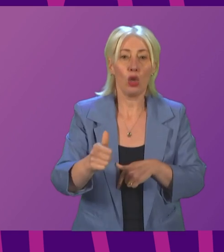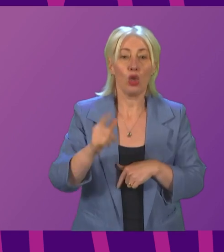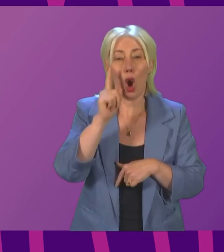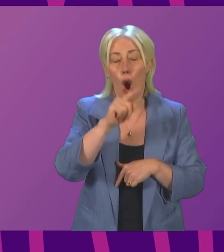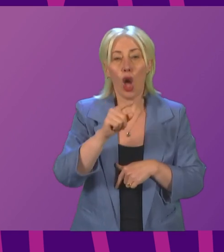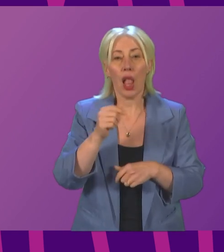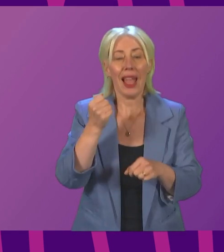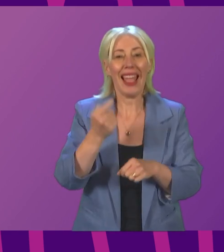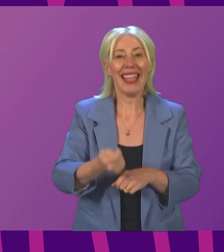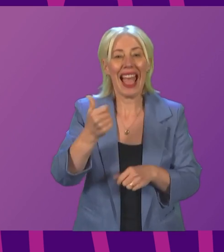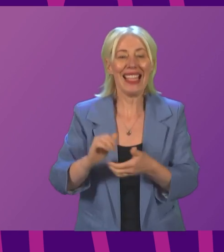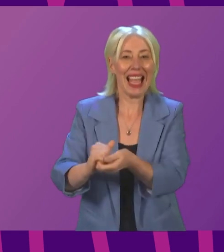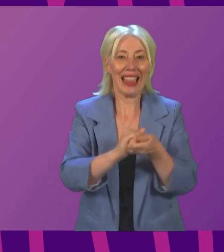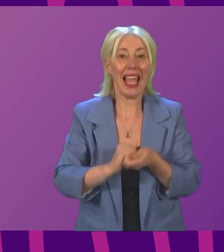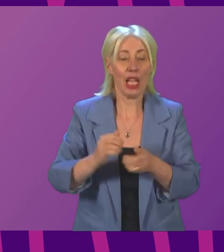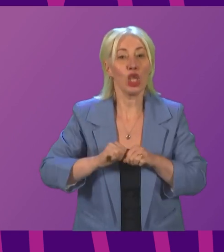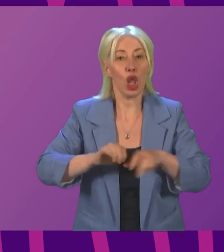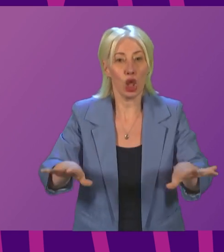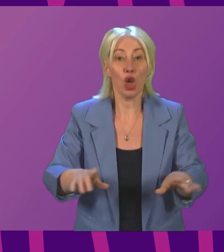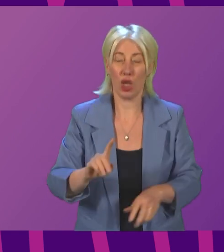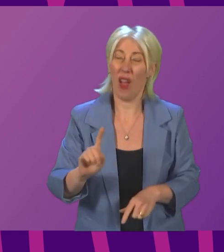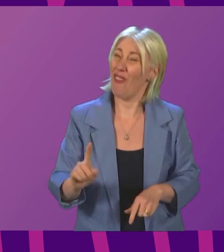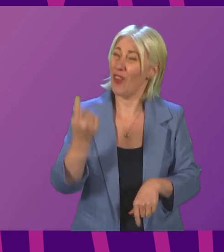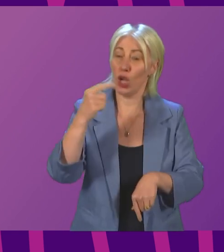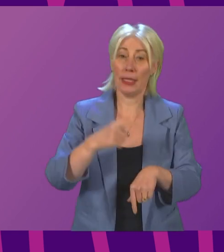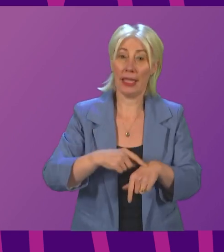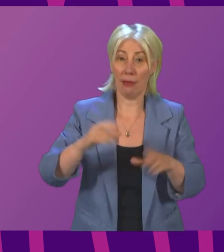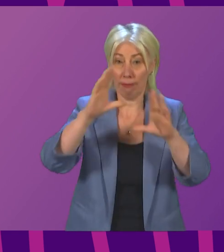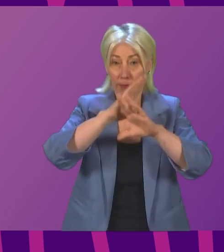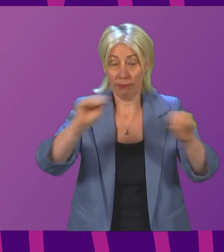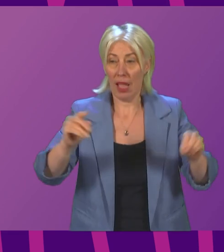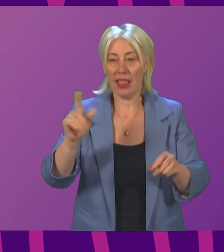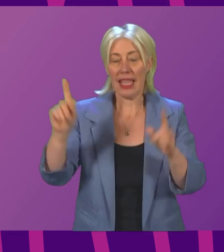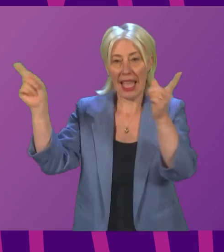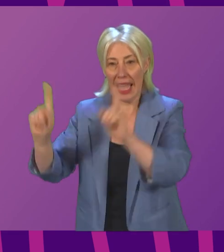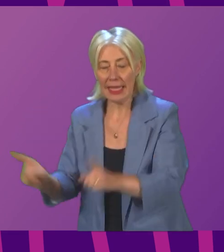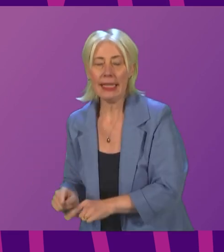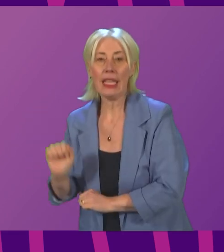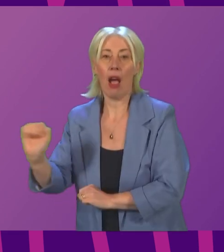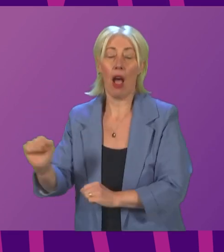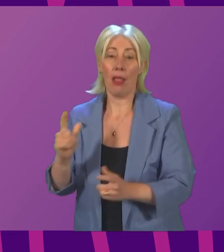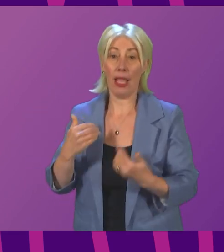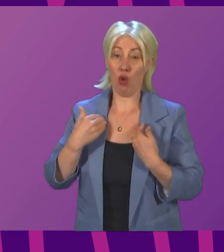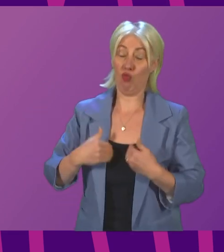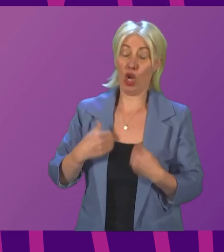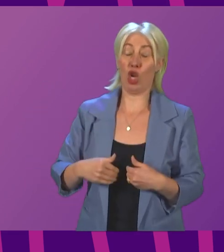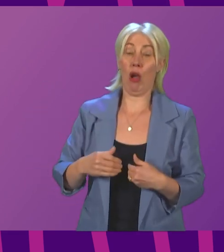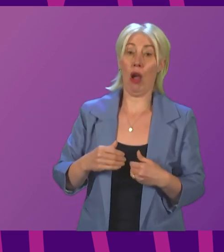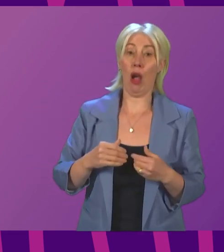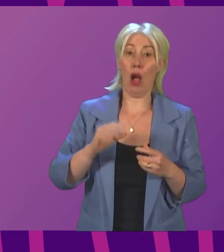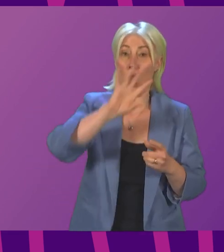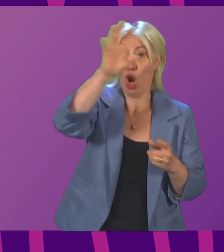moment in Glasgow because for the first time it sent a message to coal-dependent states like India that richer states like ourselves